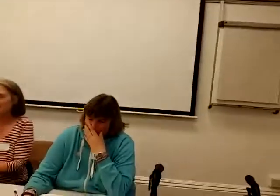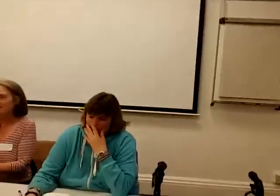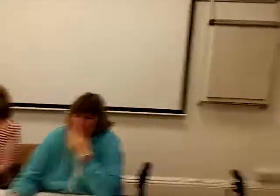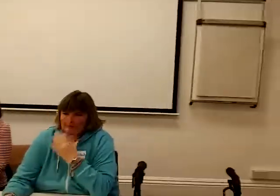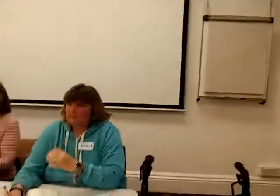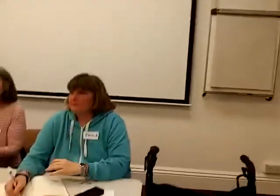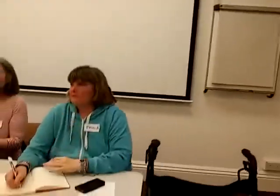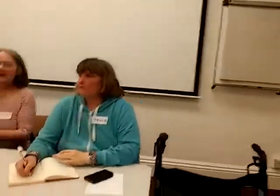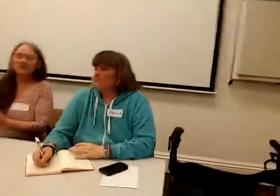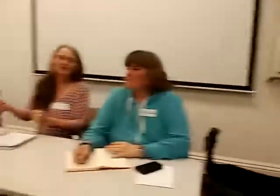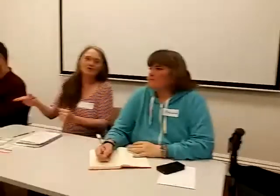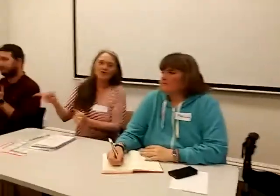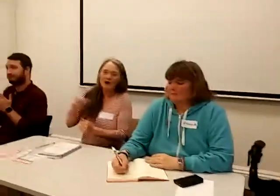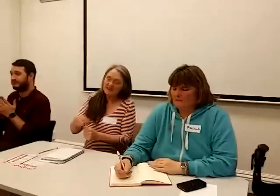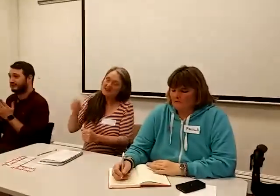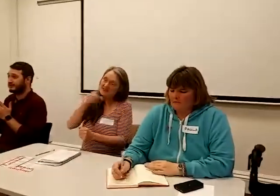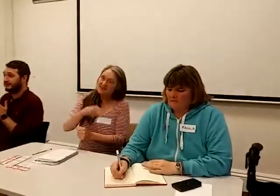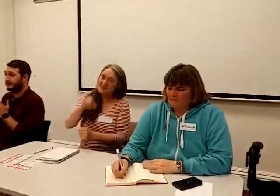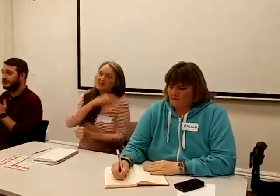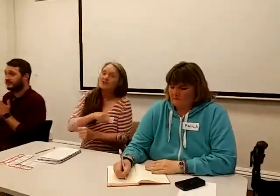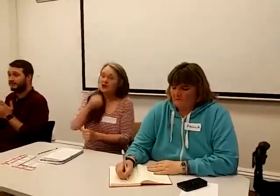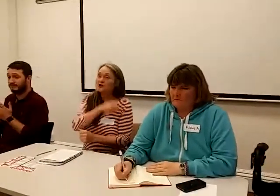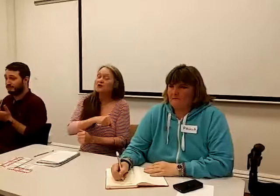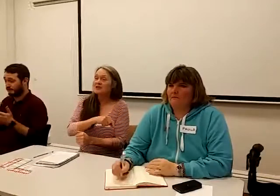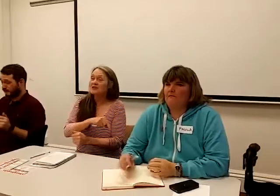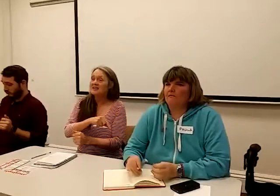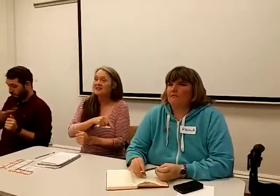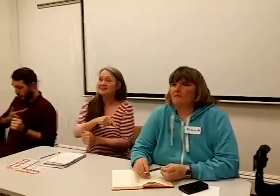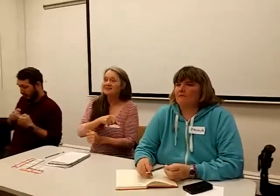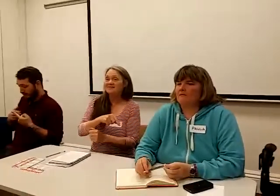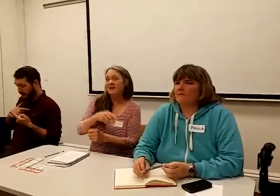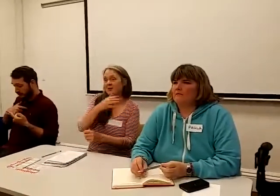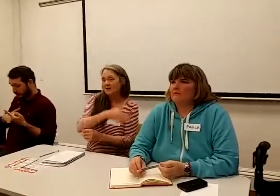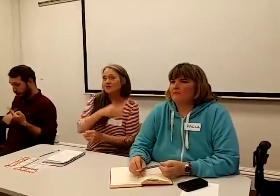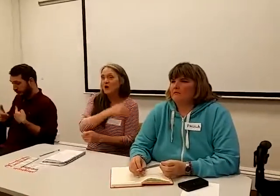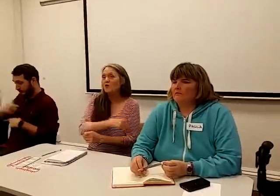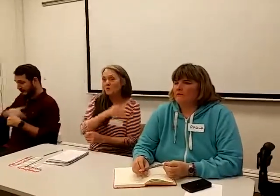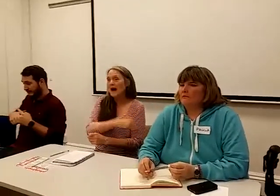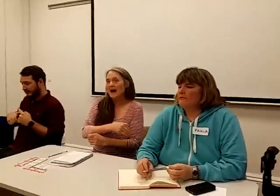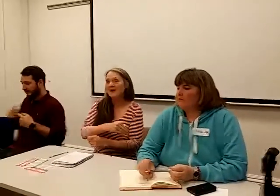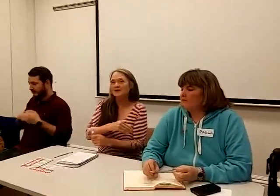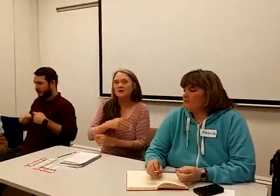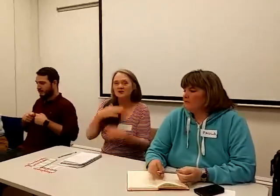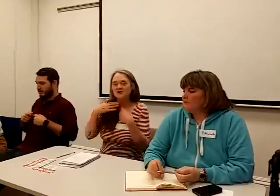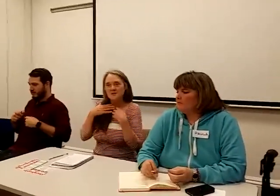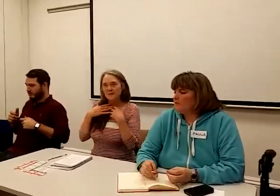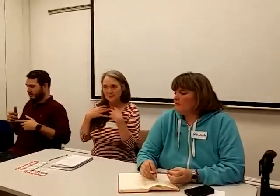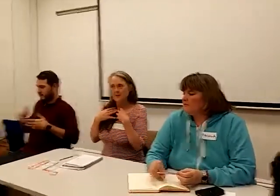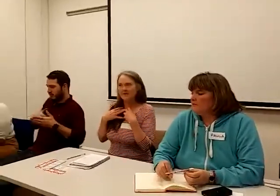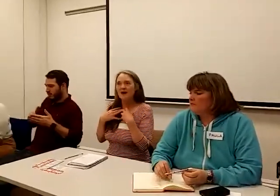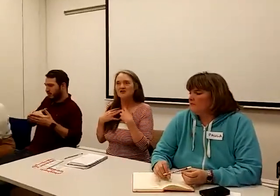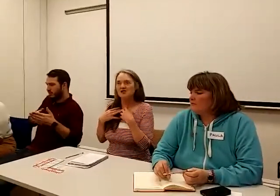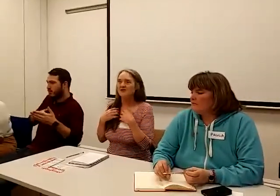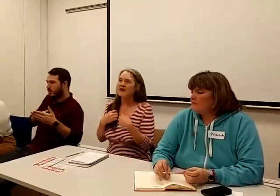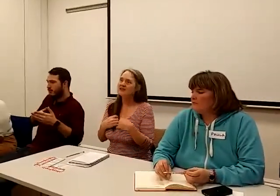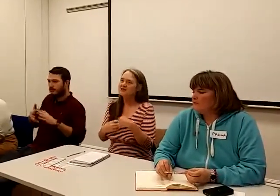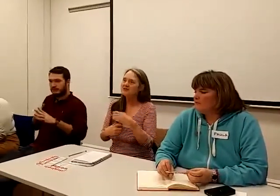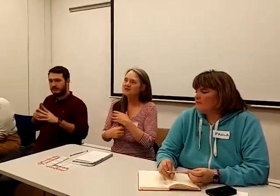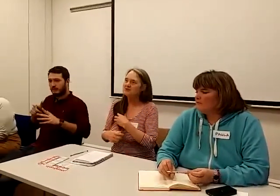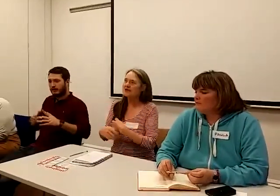and rights and security are being rolled back which for people of my generation is